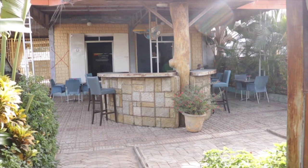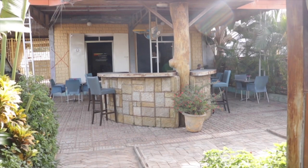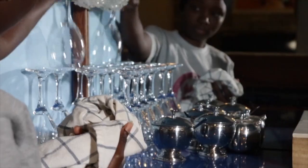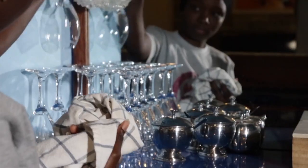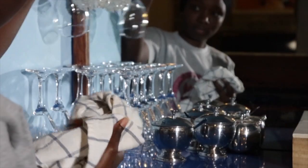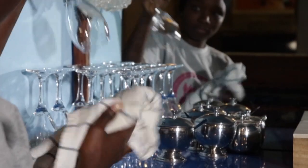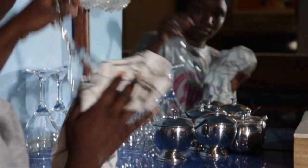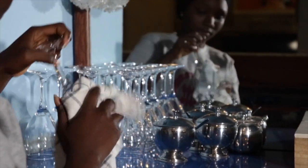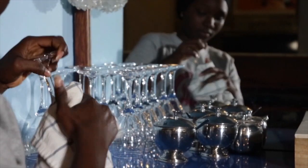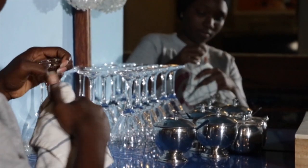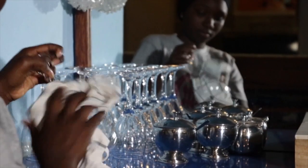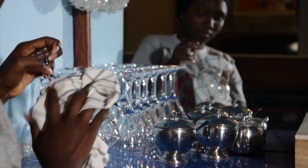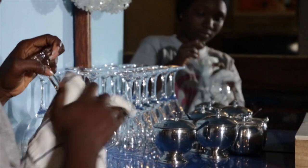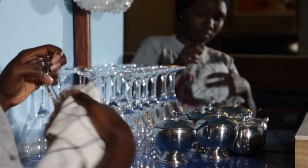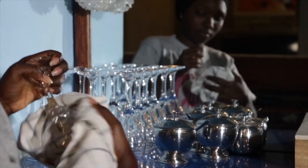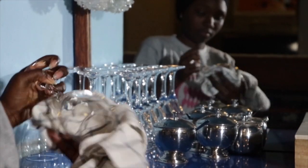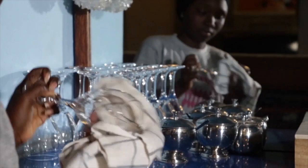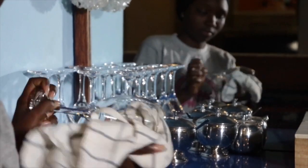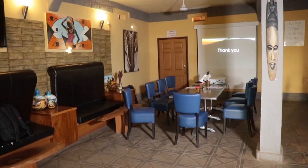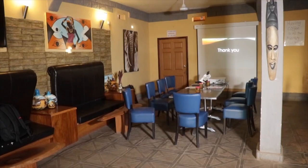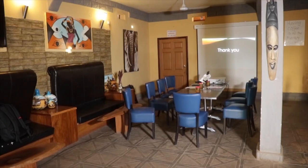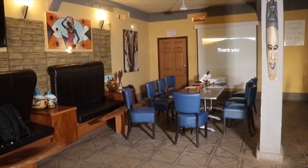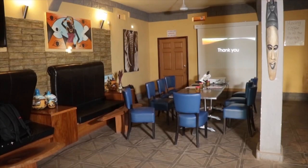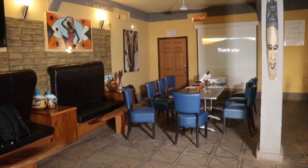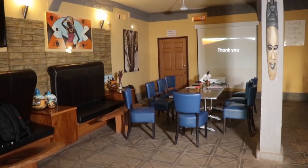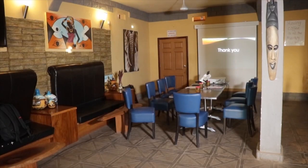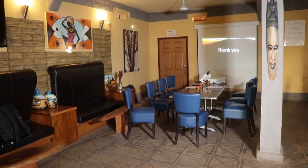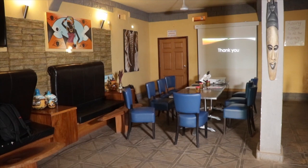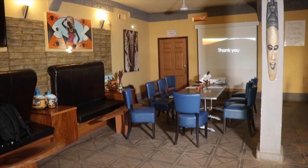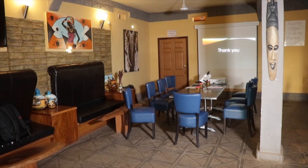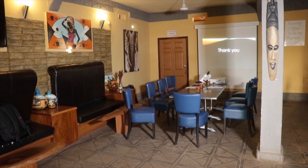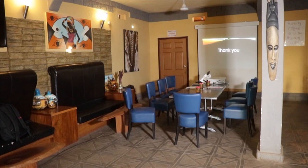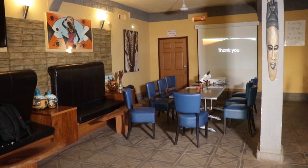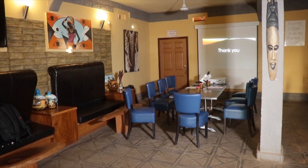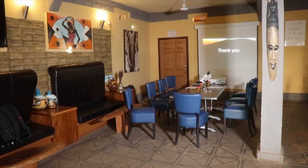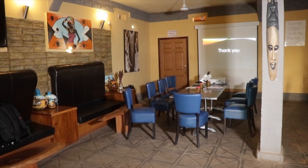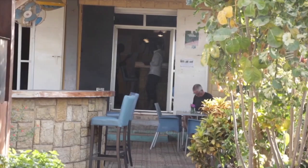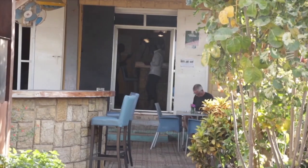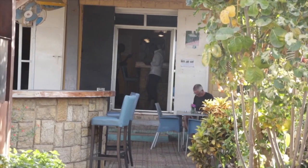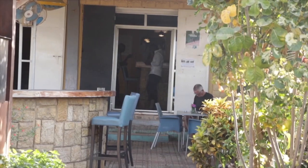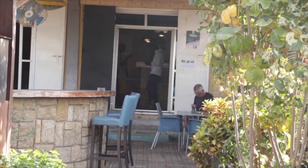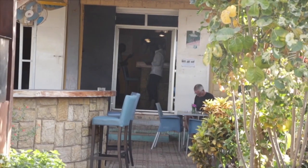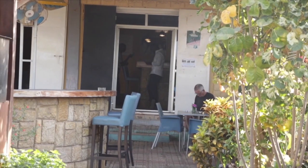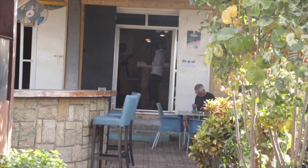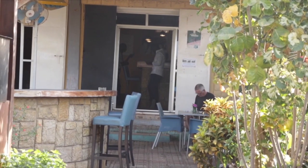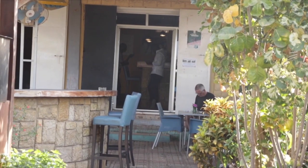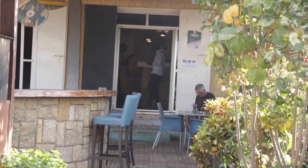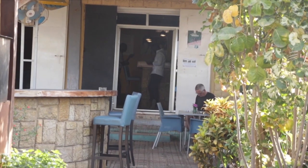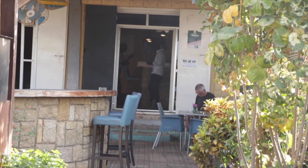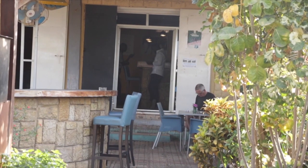through wide menu of delicious food and drinks. From the setup, everything here looks like any other restaurant anywhere, but